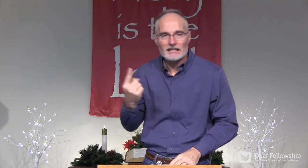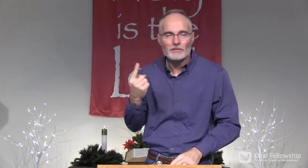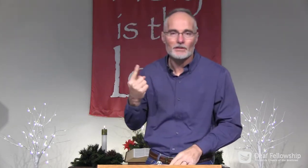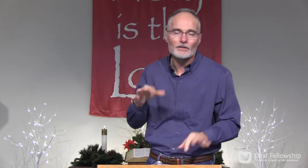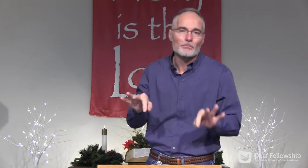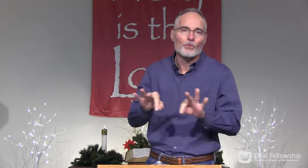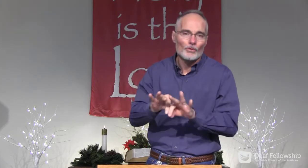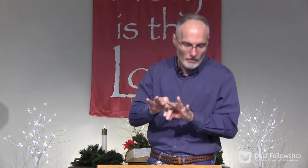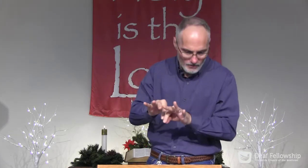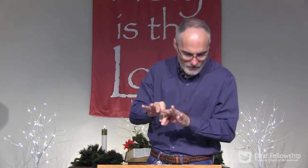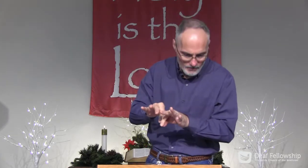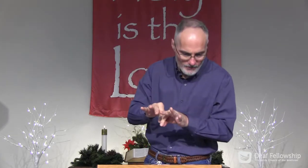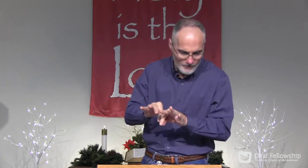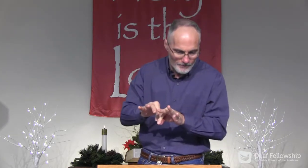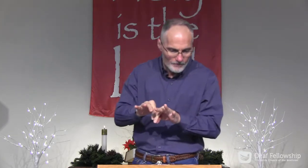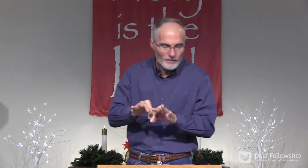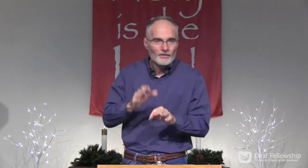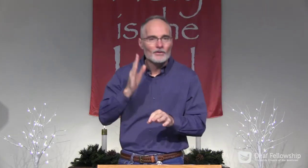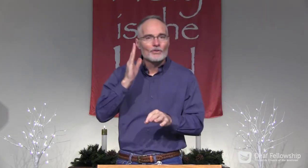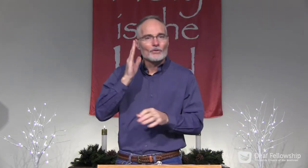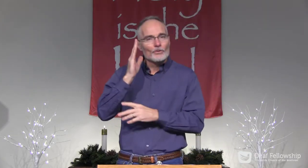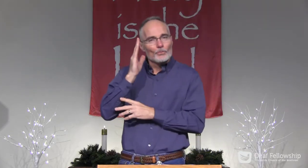then we have to understand something important